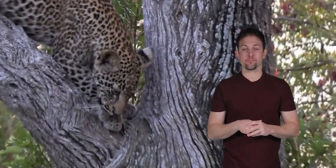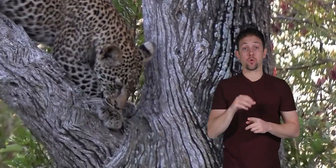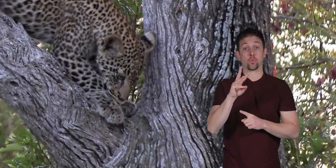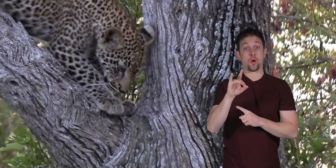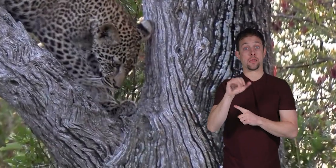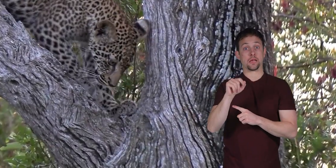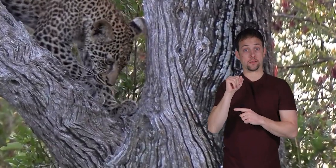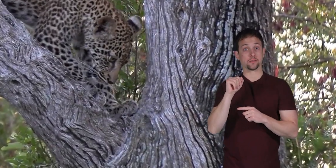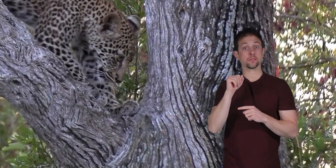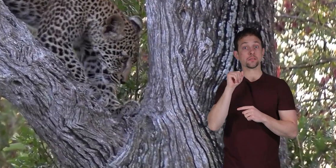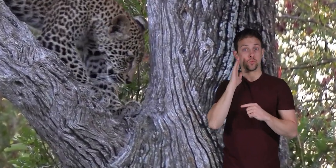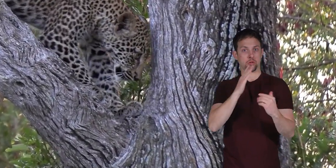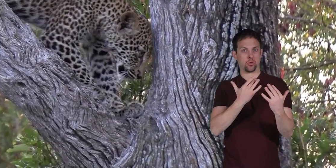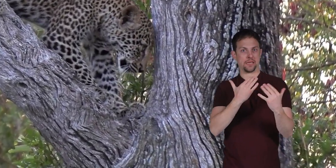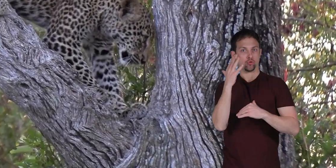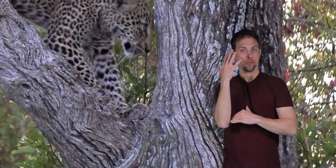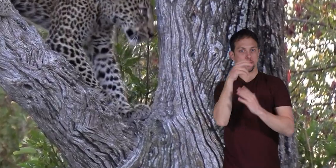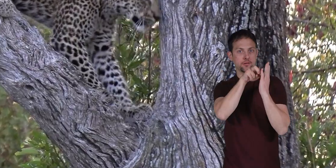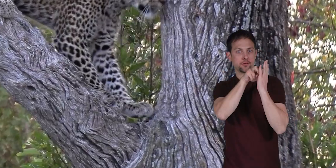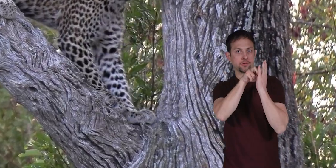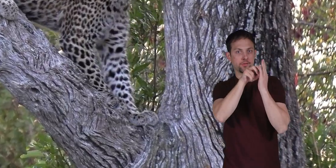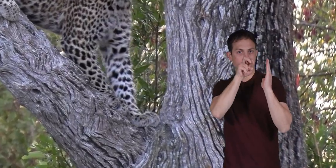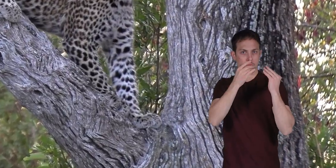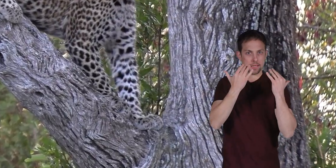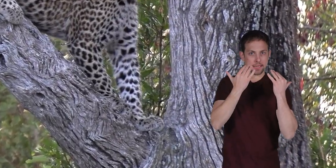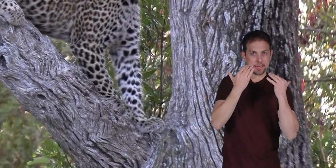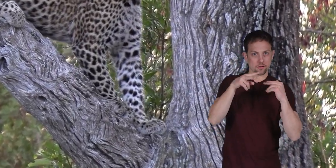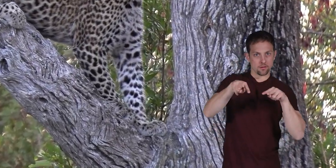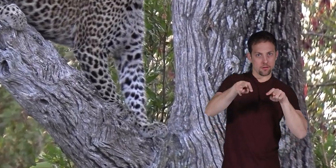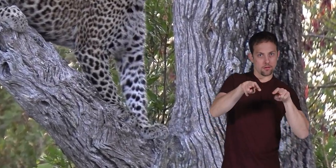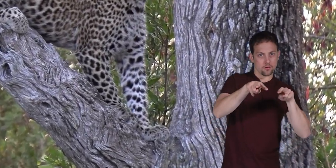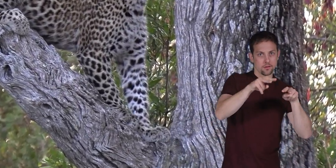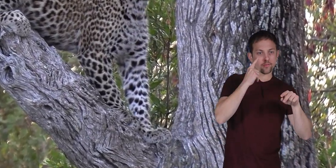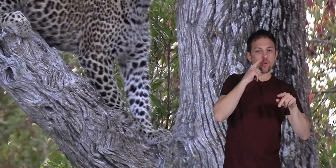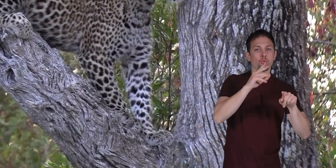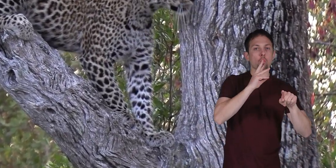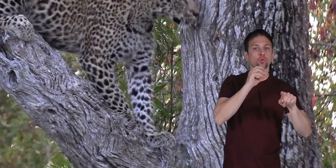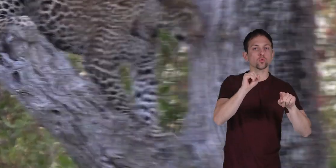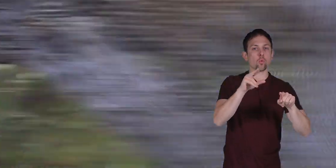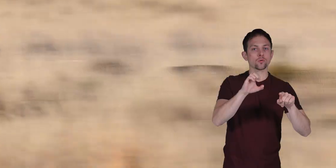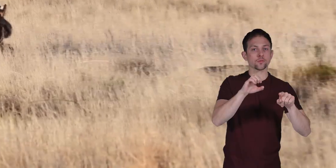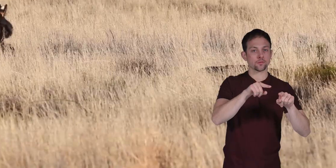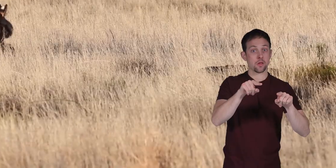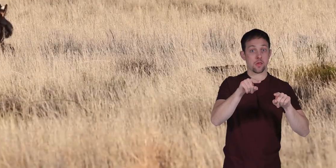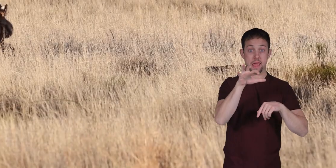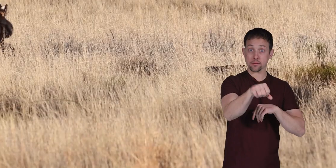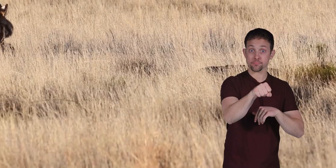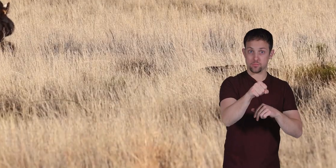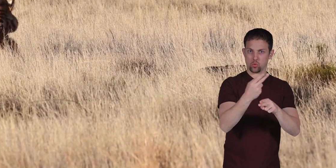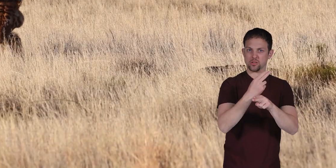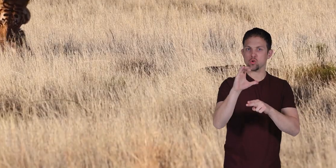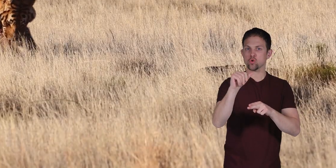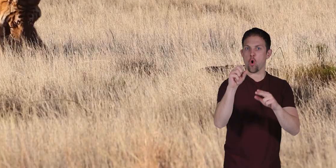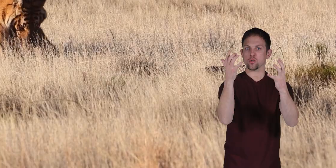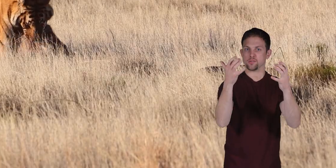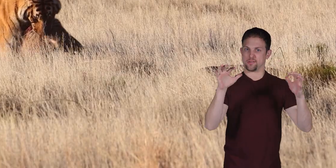Wildcats will wait in trees with branches that hang over water when they hunt near a water source. Once they capture their prey and their claws,